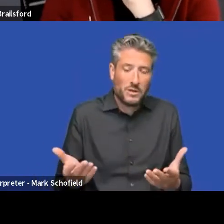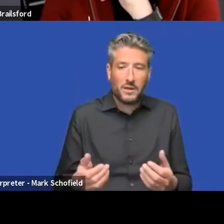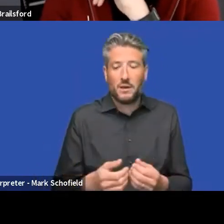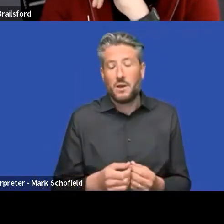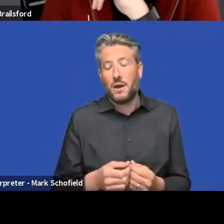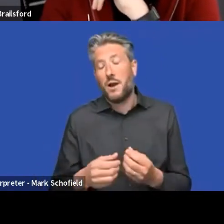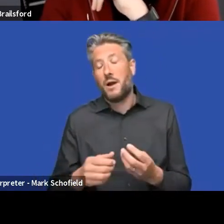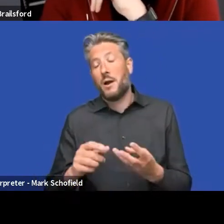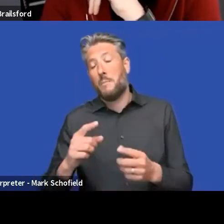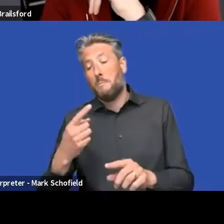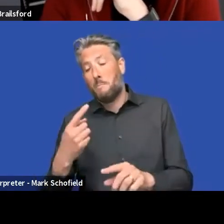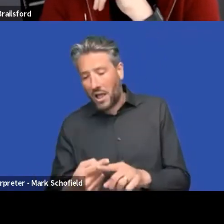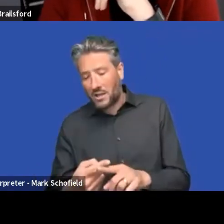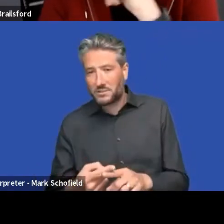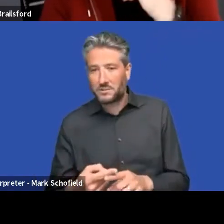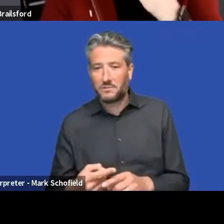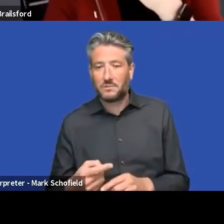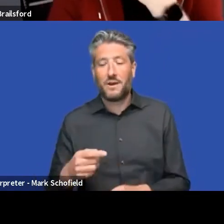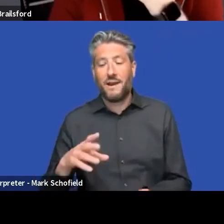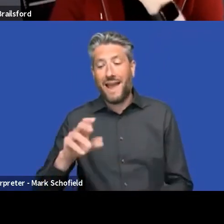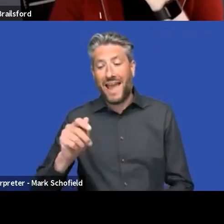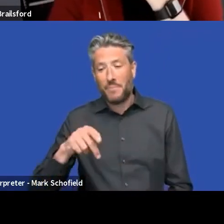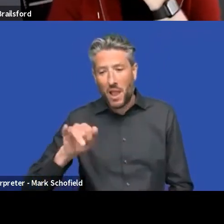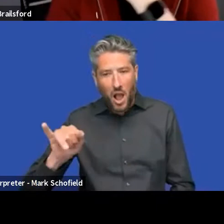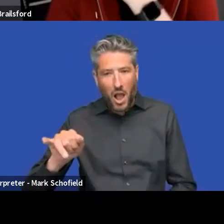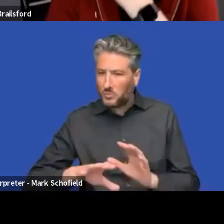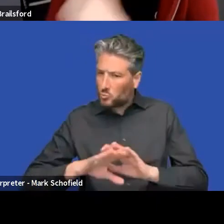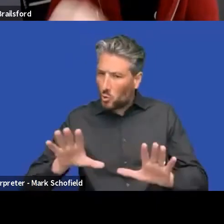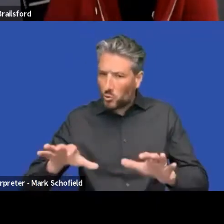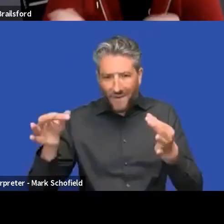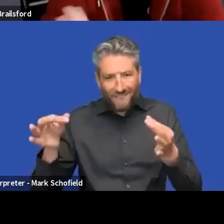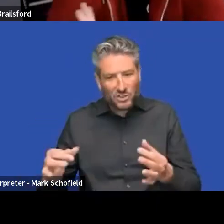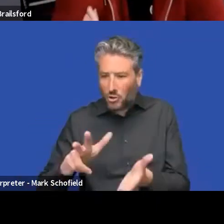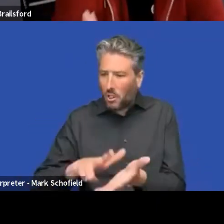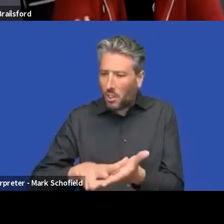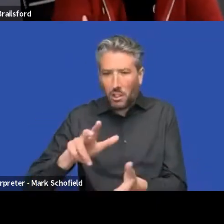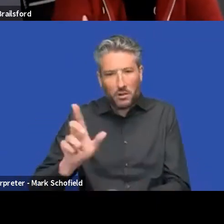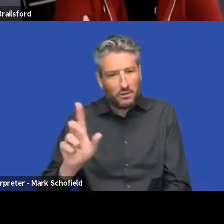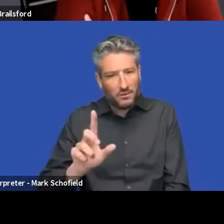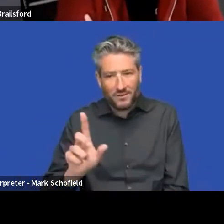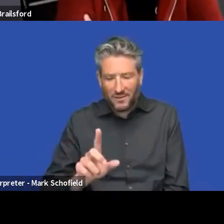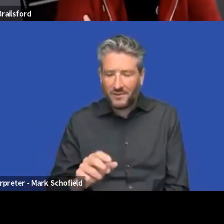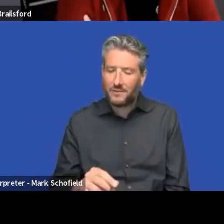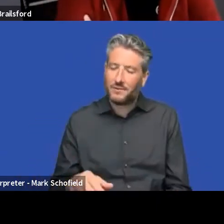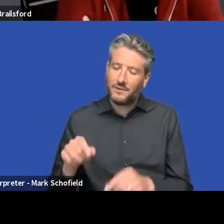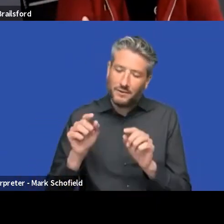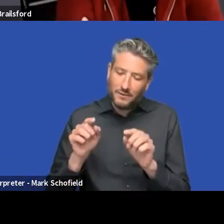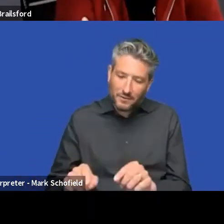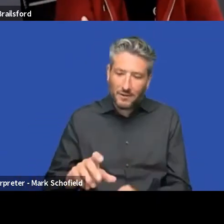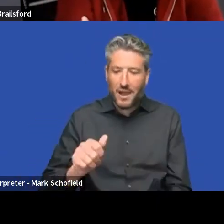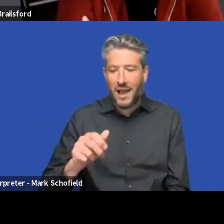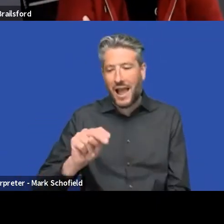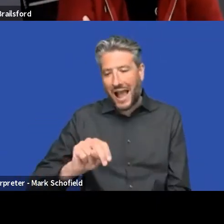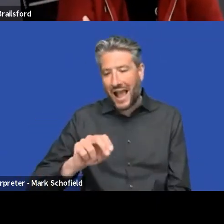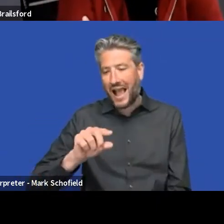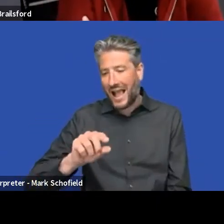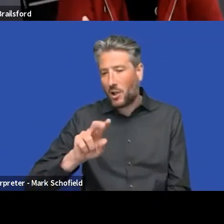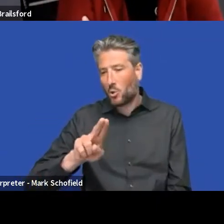do with AngularJS, which are the interceptors and the decorators and, and all of that. And that's why